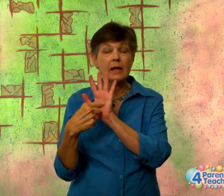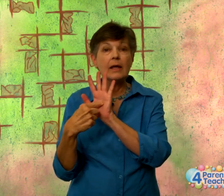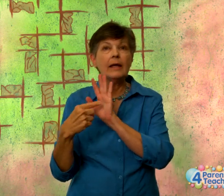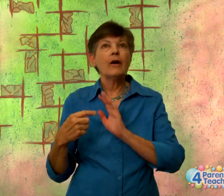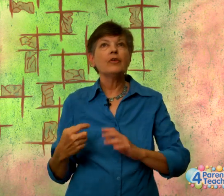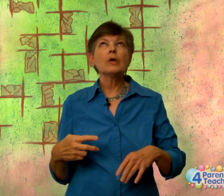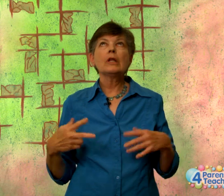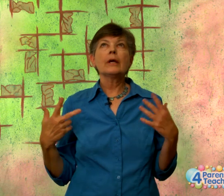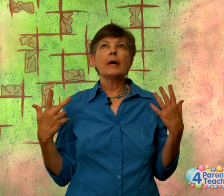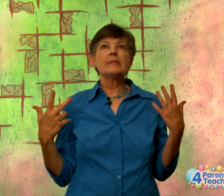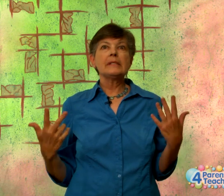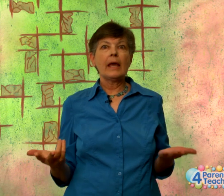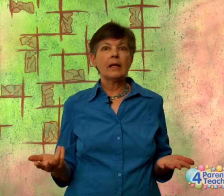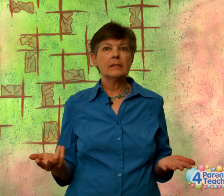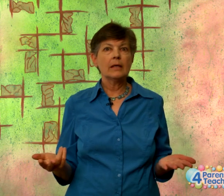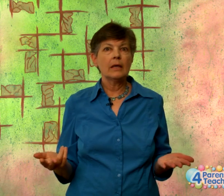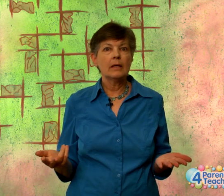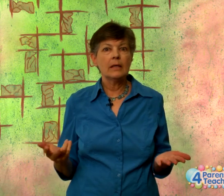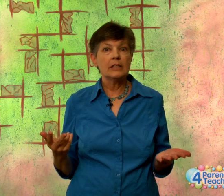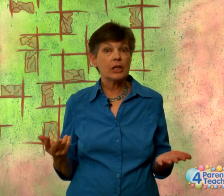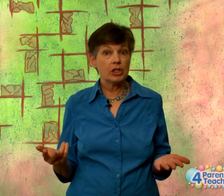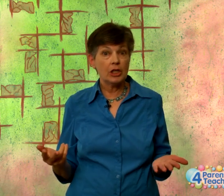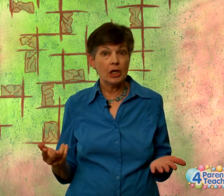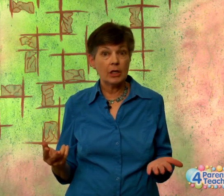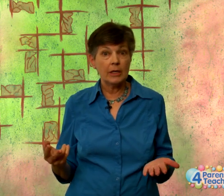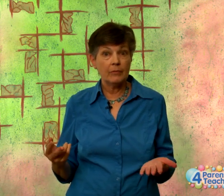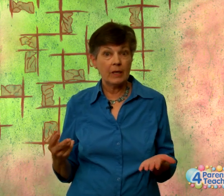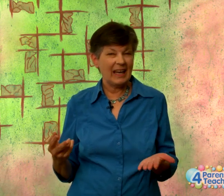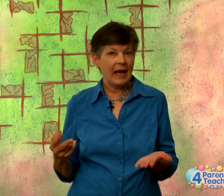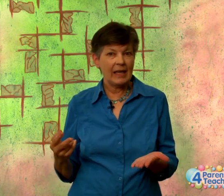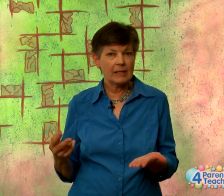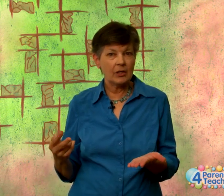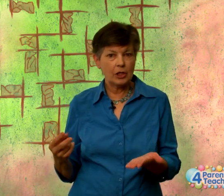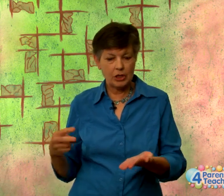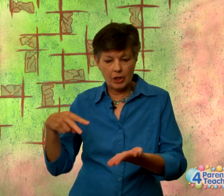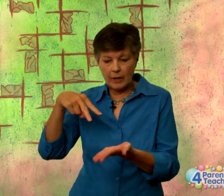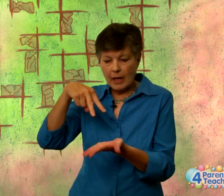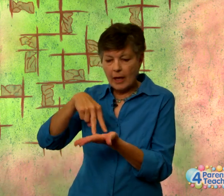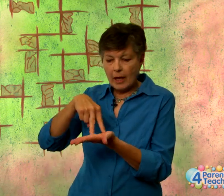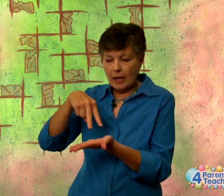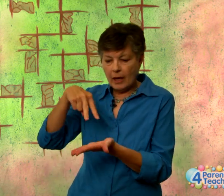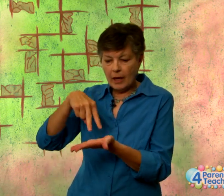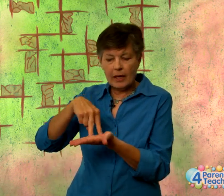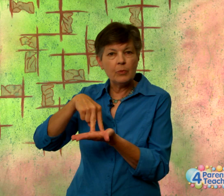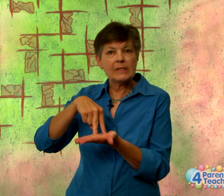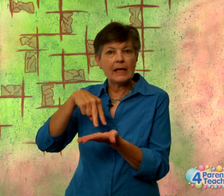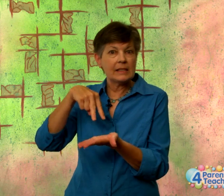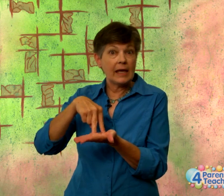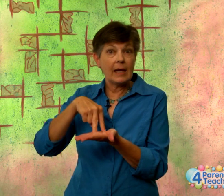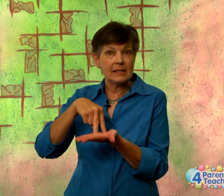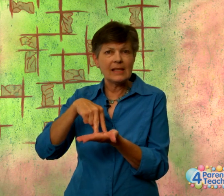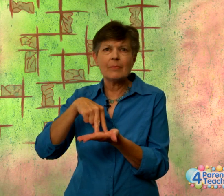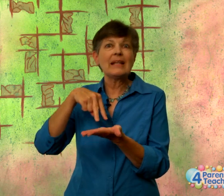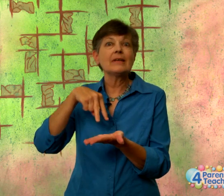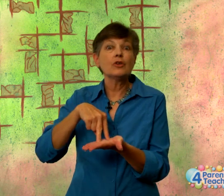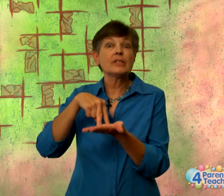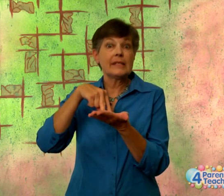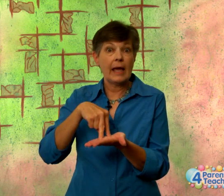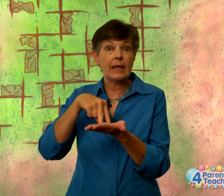Now if you were to look up stands in the dictionary, in an ASL dictionary, it would say stand is this. That's if you're standing